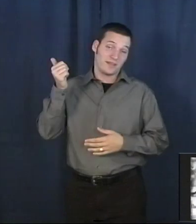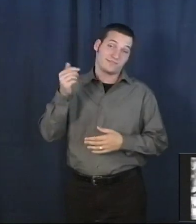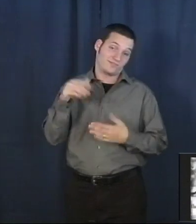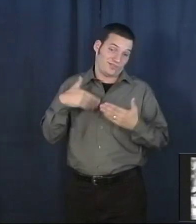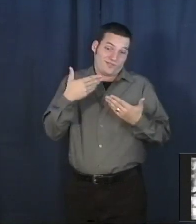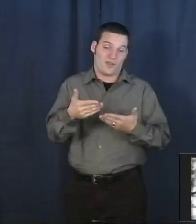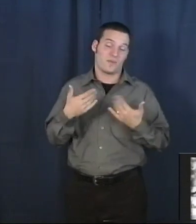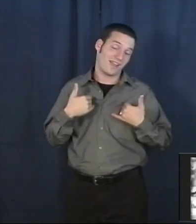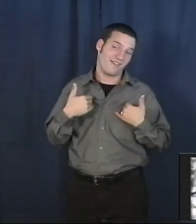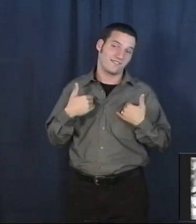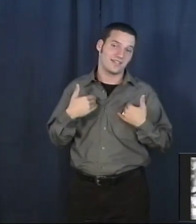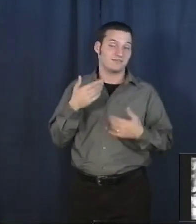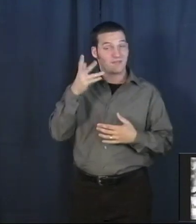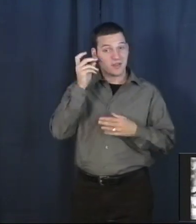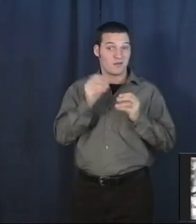If you hear any more, please let me know. I hope you enjoy it.